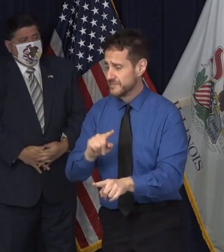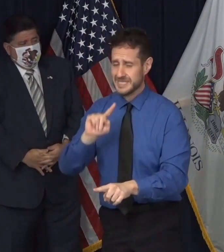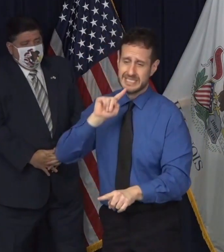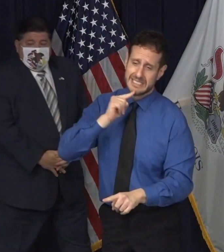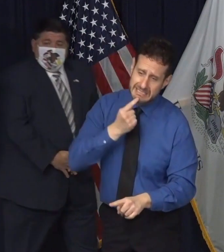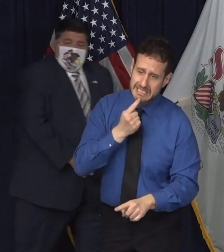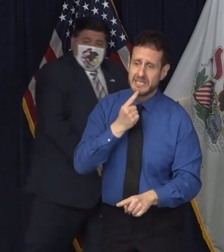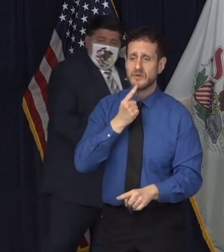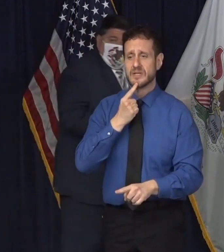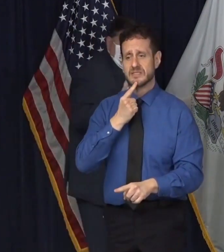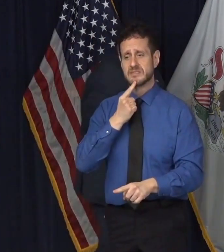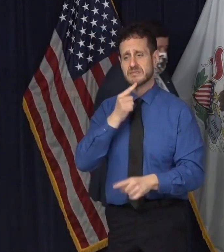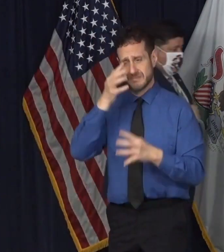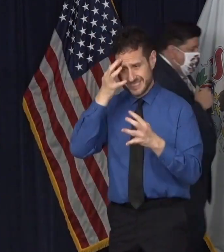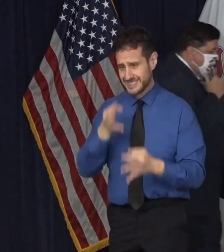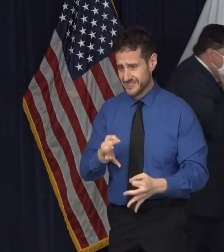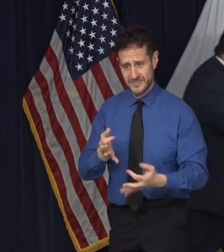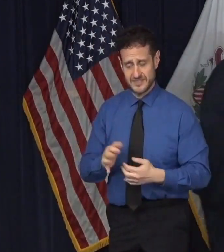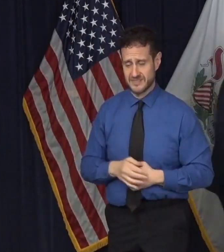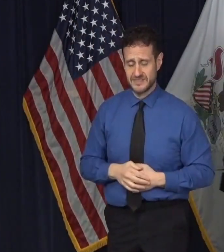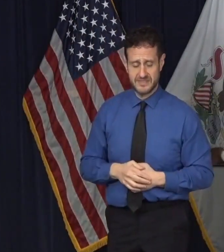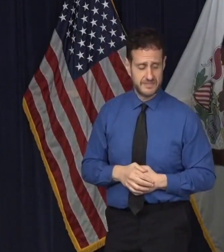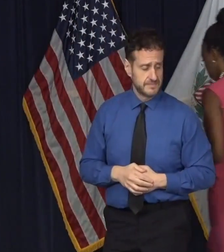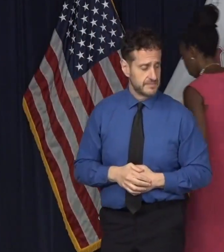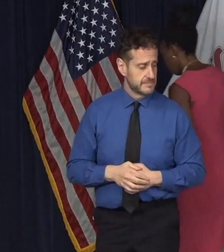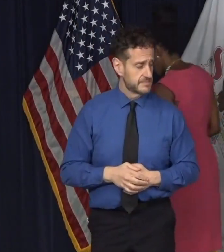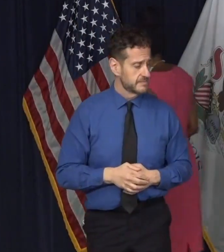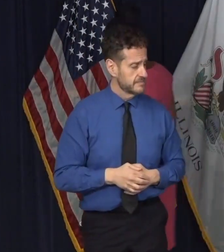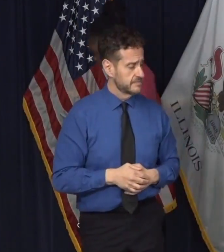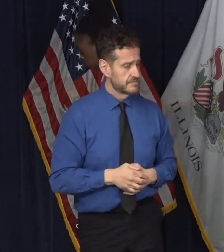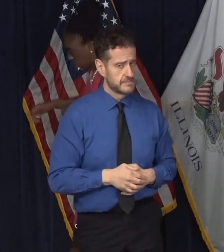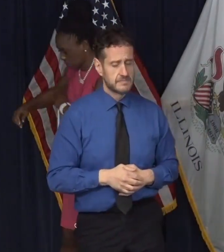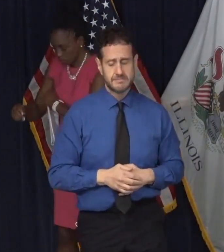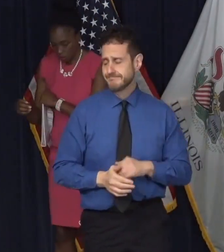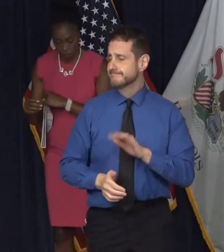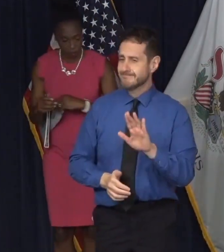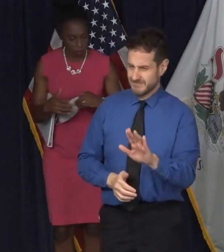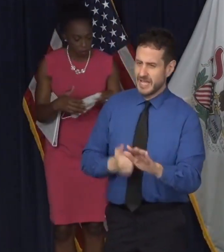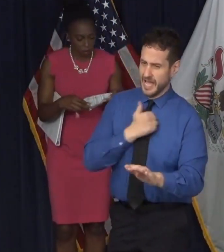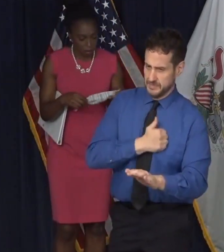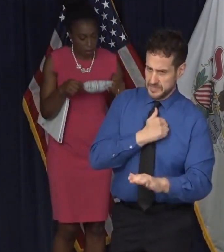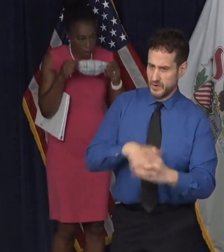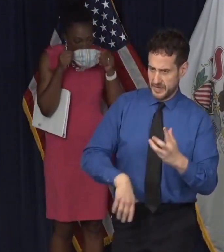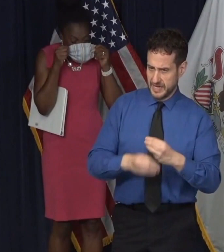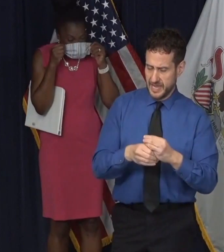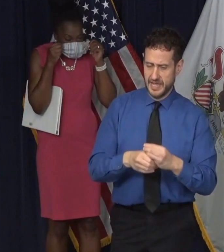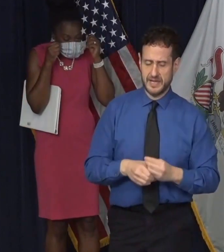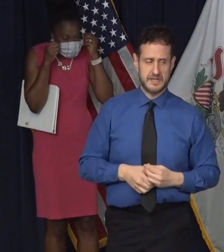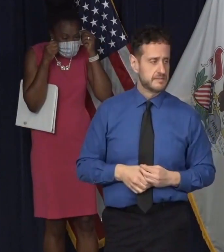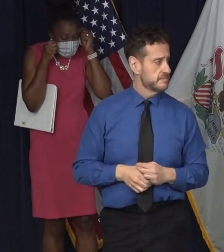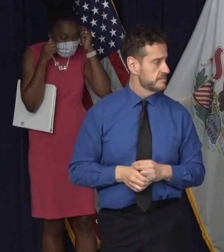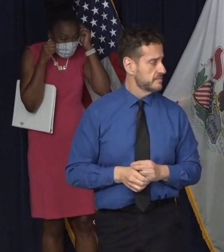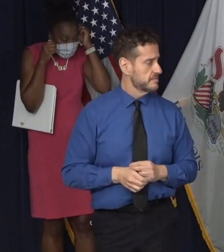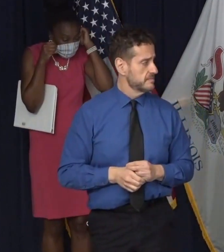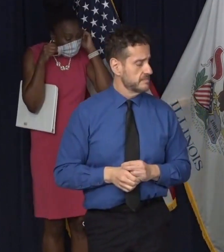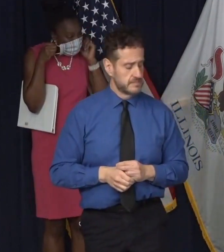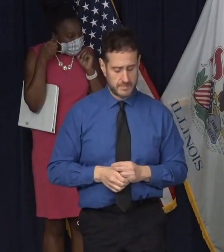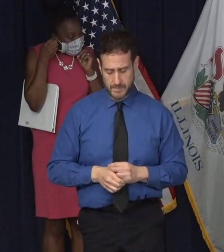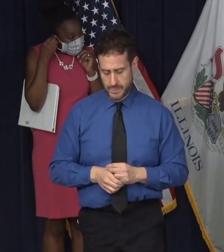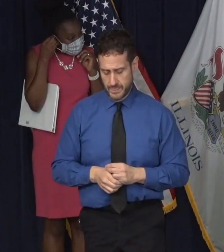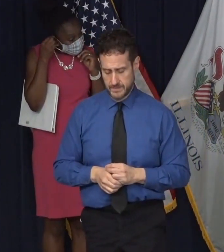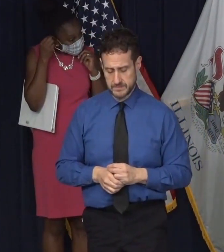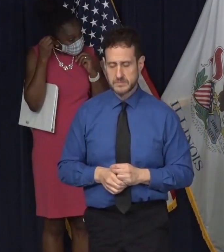consequential decisions. And if I may say, I'm sorry, Dana, um, if I may just add that, look, decisions, uh,